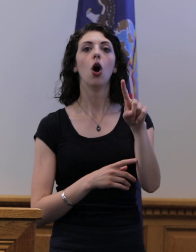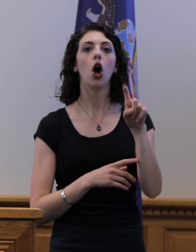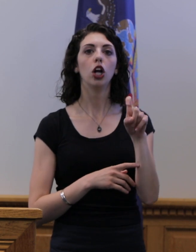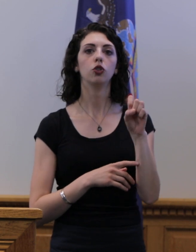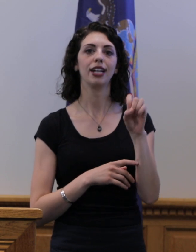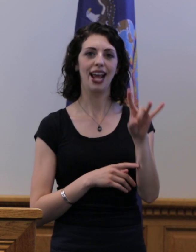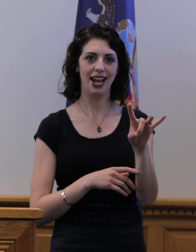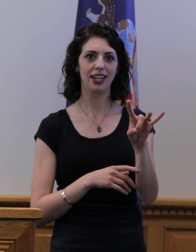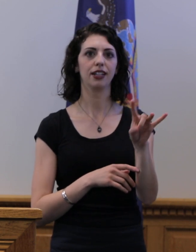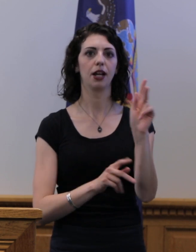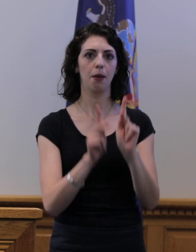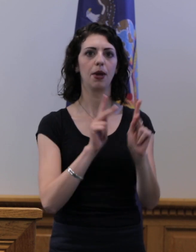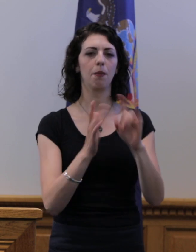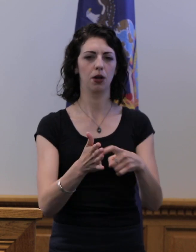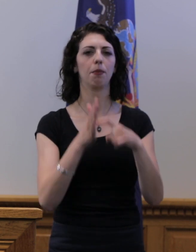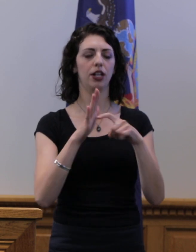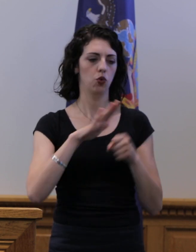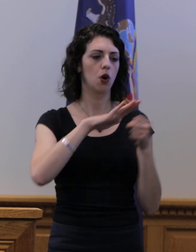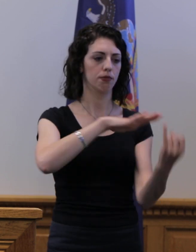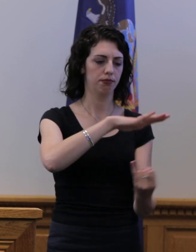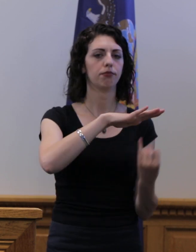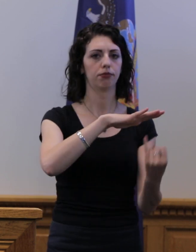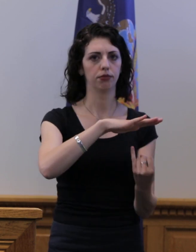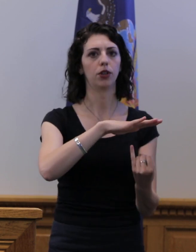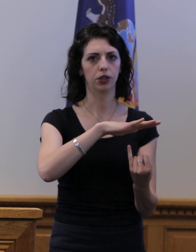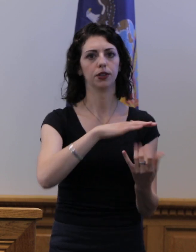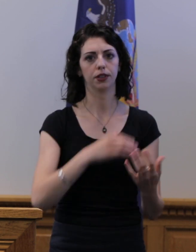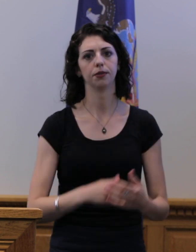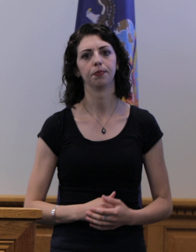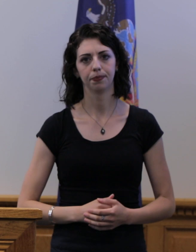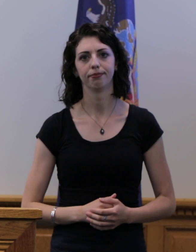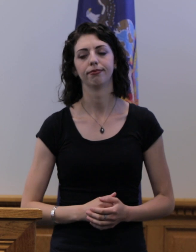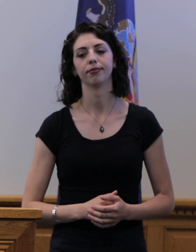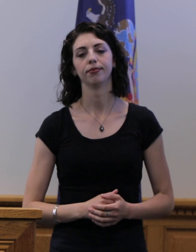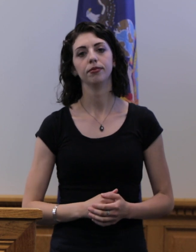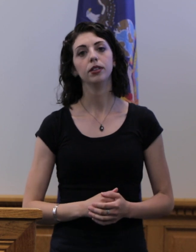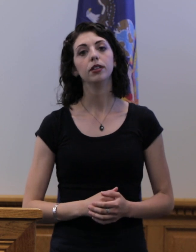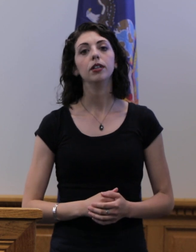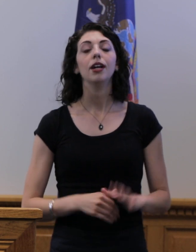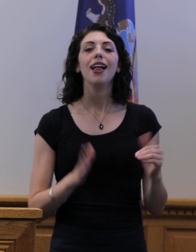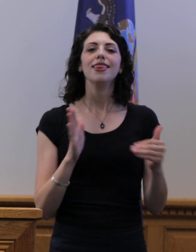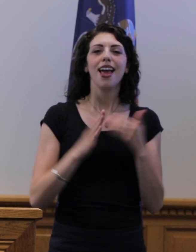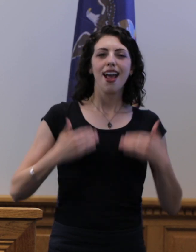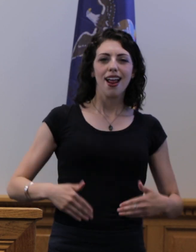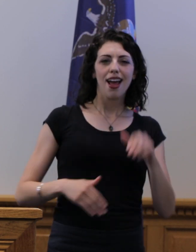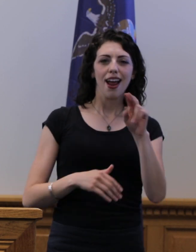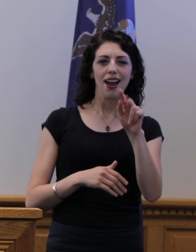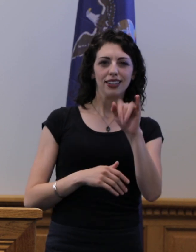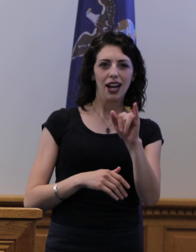residents in mandatory isolation or quarantine. Antibody testing.